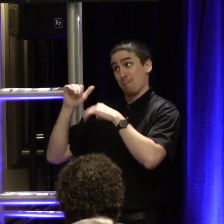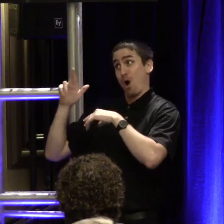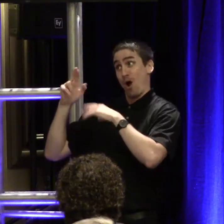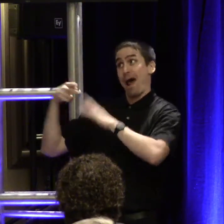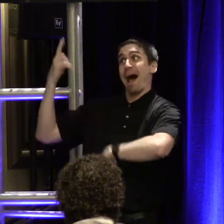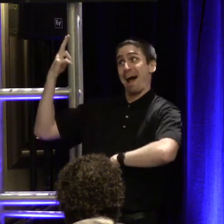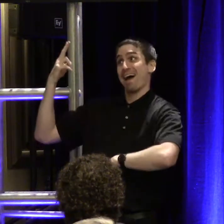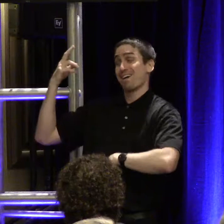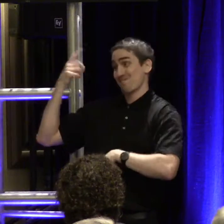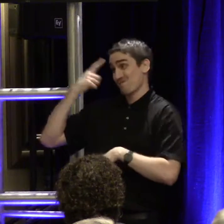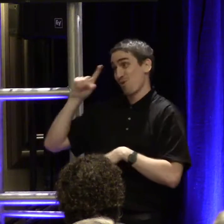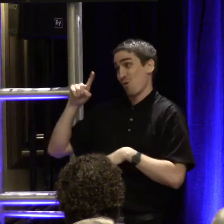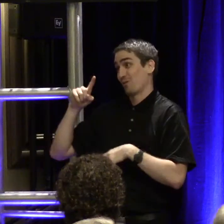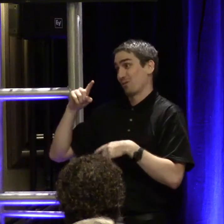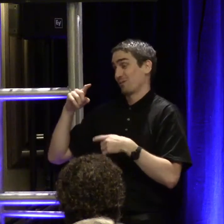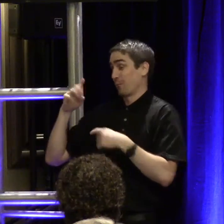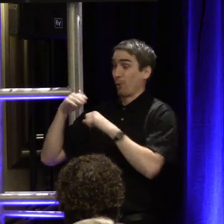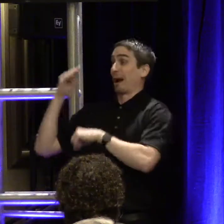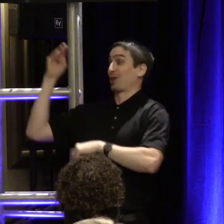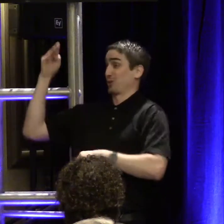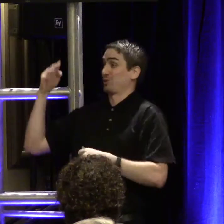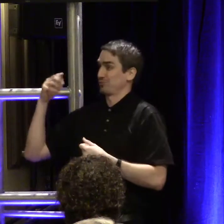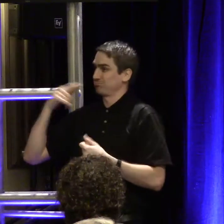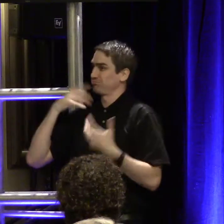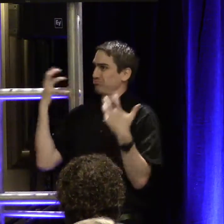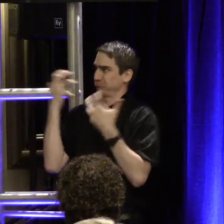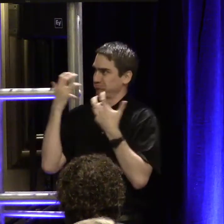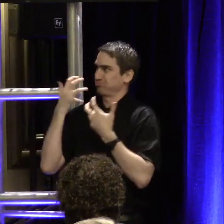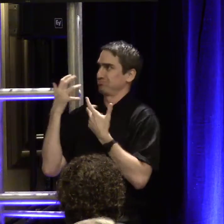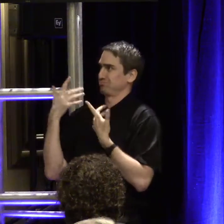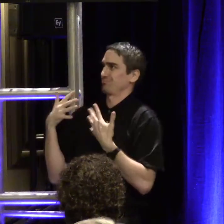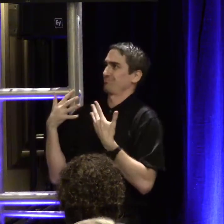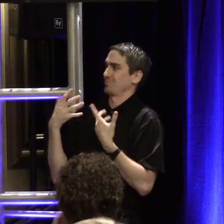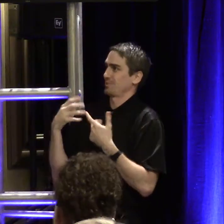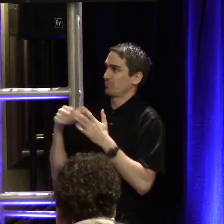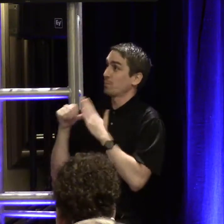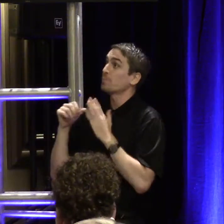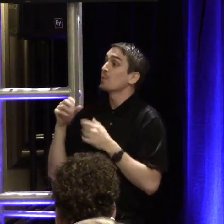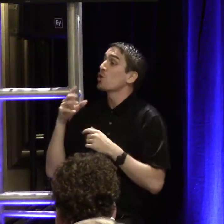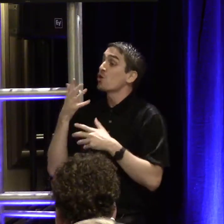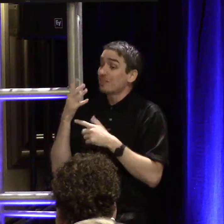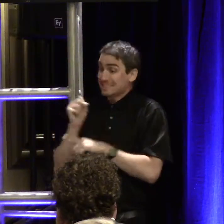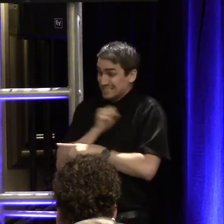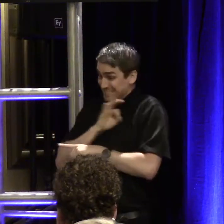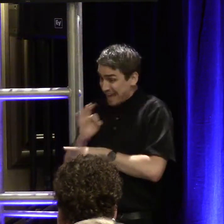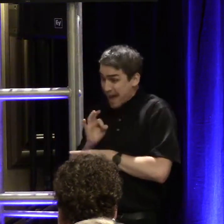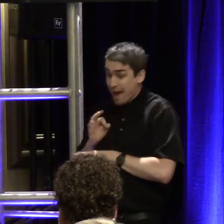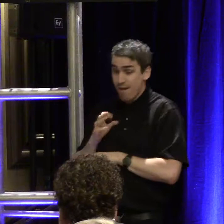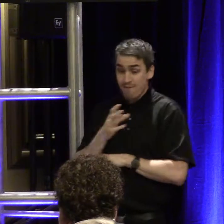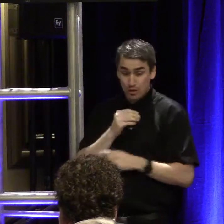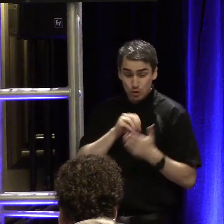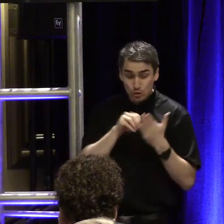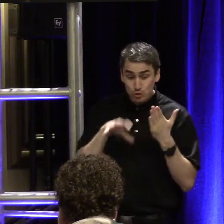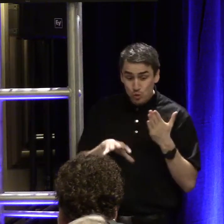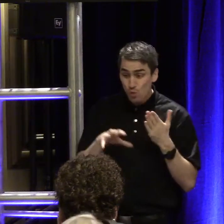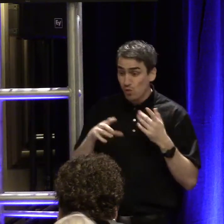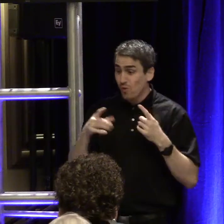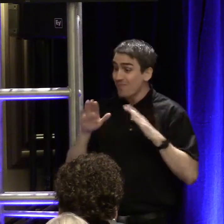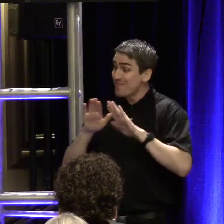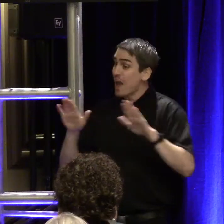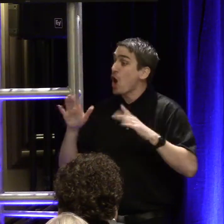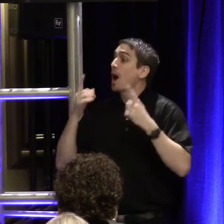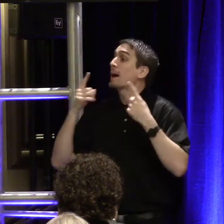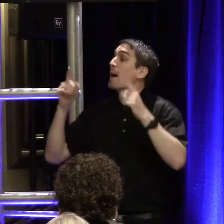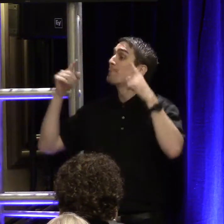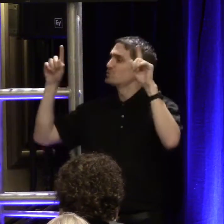miraculous. The work of our staff and the accomplishments of our students and graduates really should be